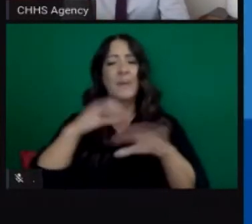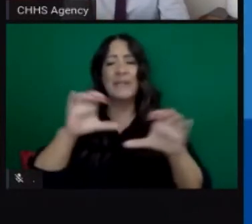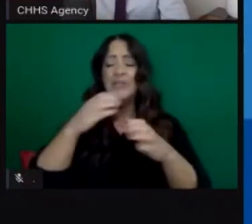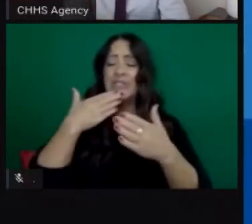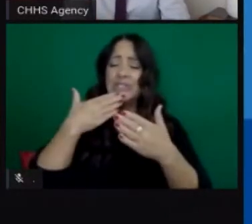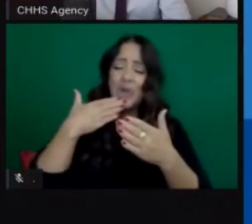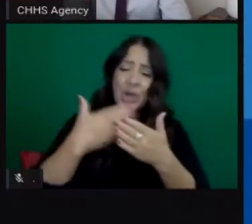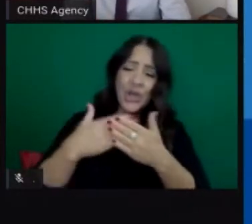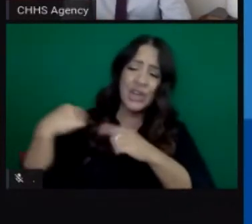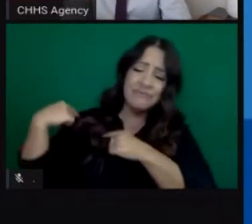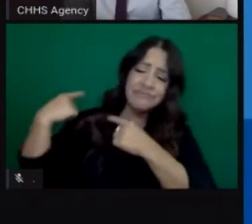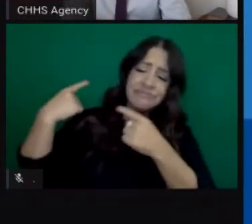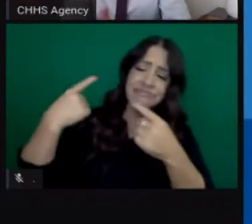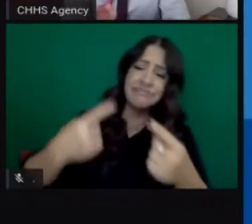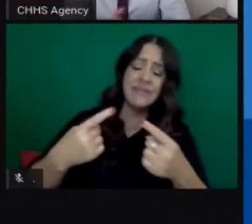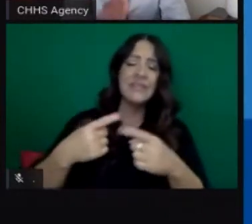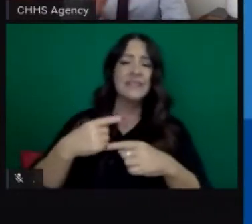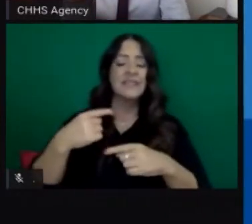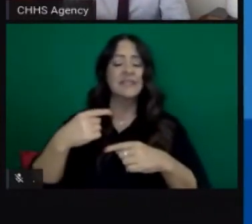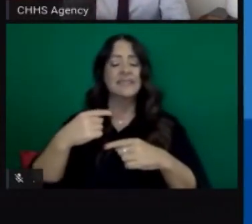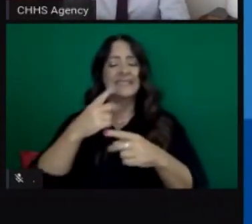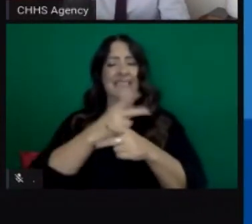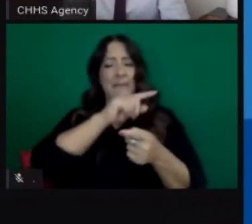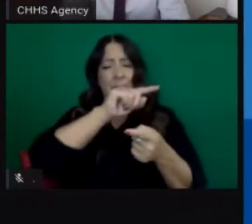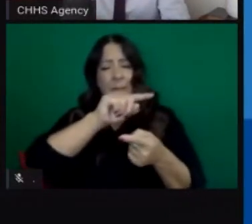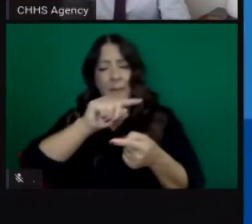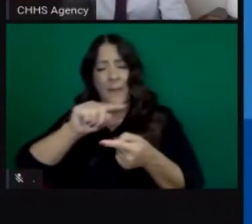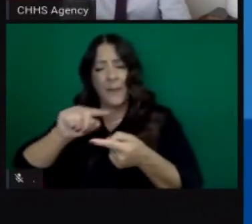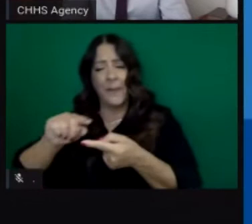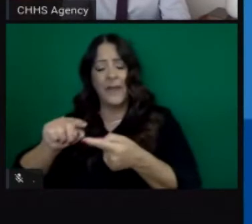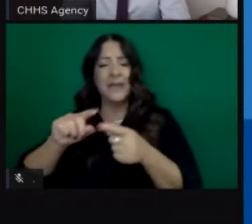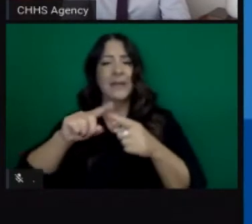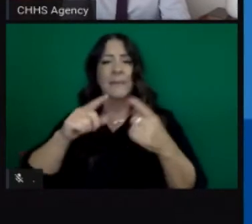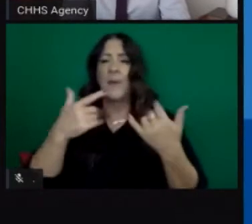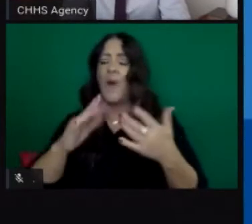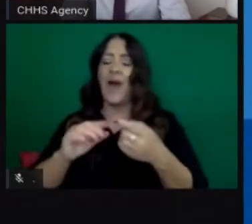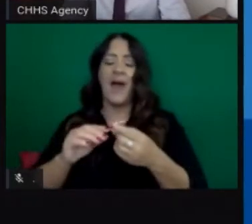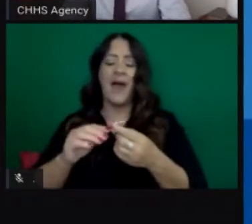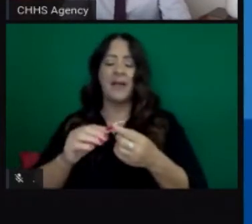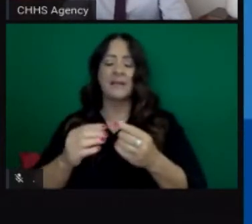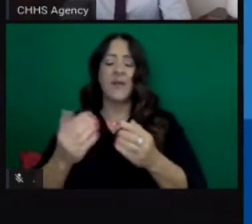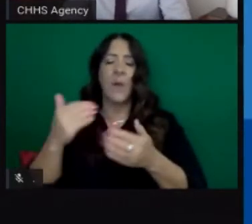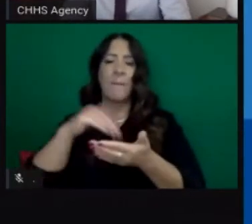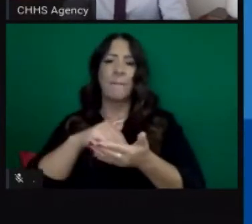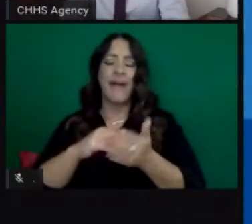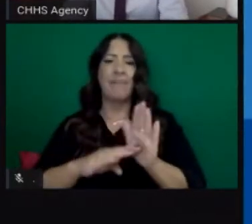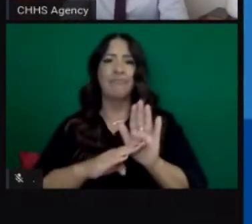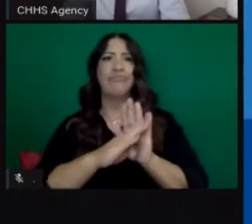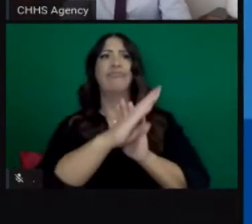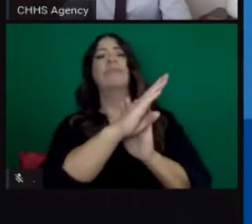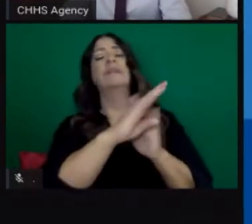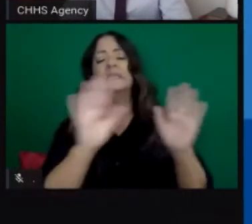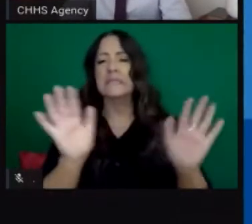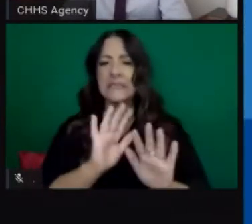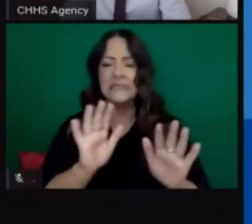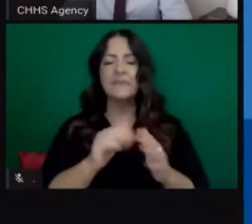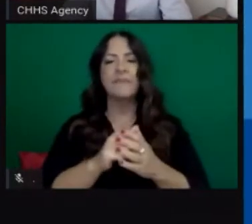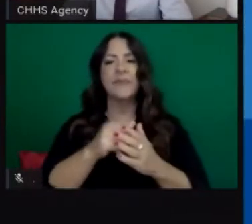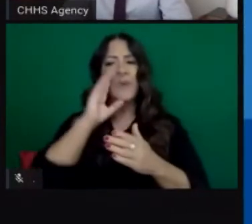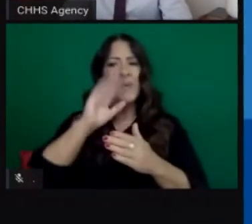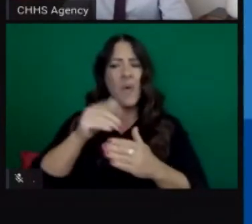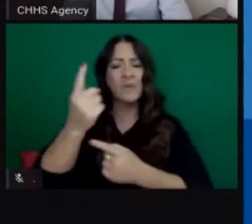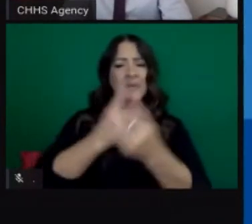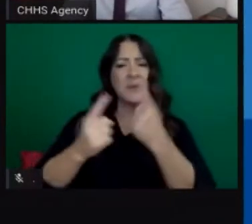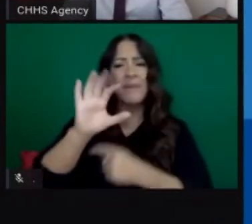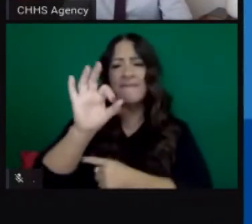winter and colder weather potentially as we enter flu season and we know that we want to get transmission as low